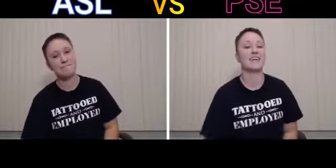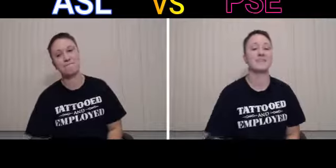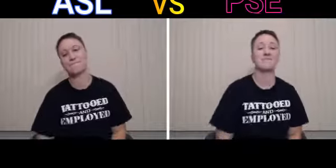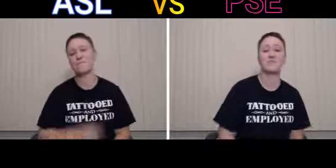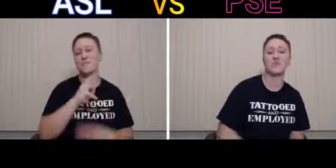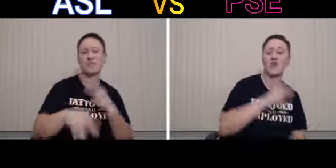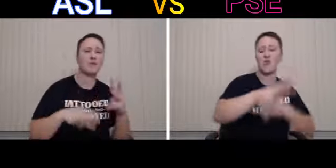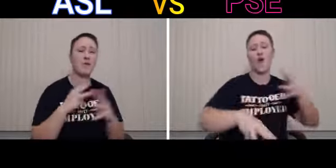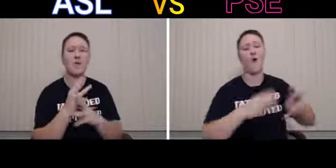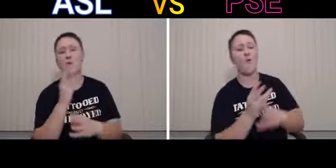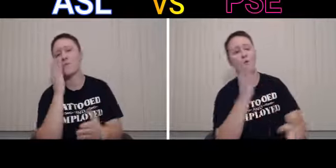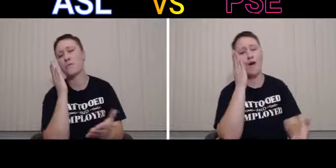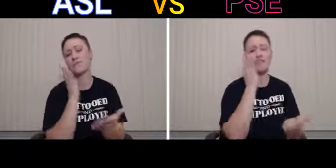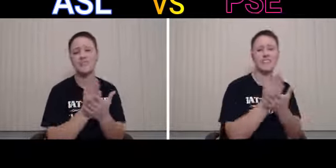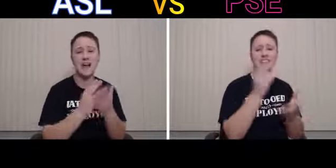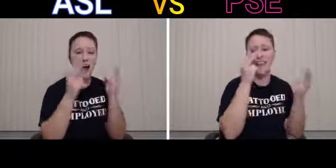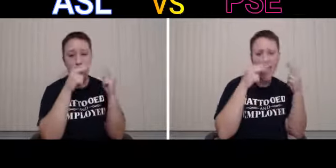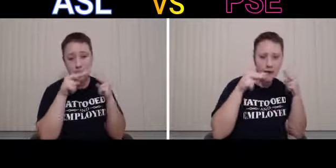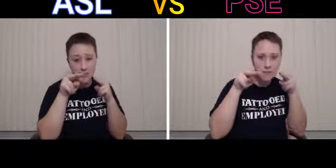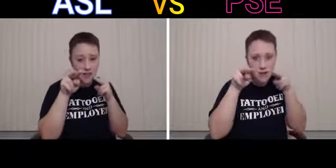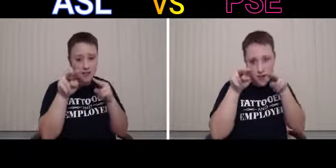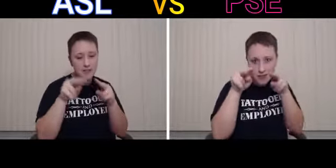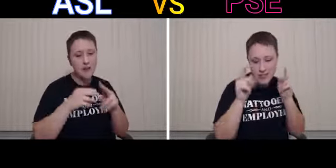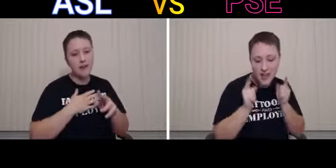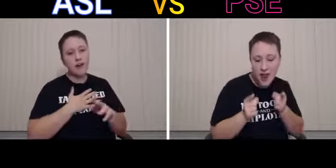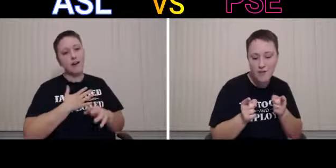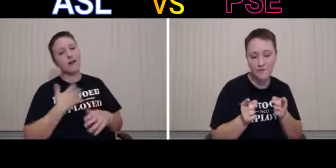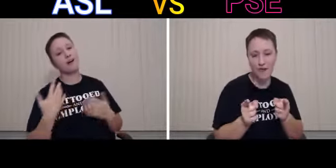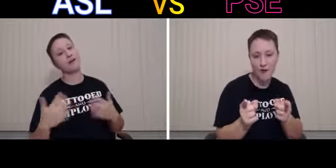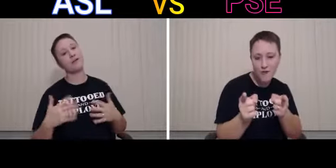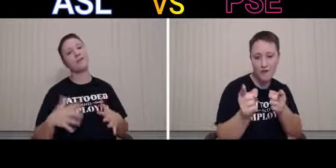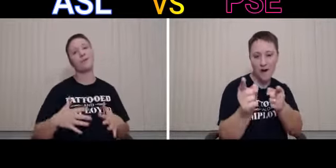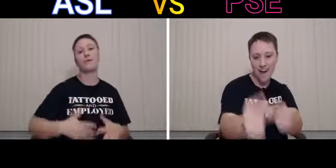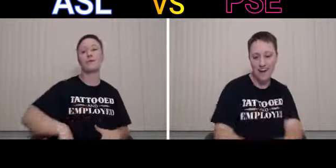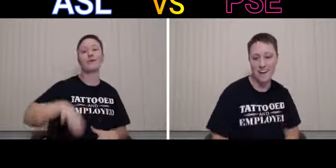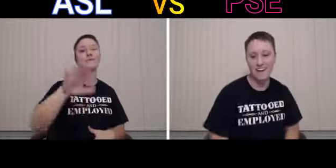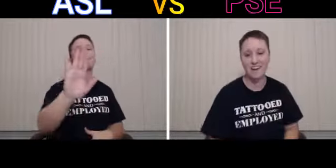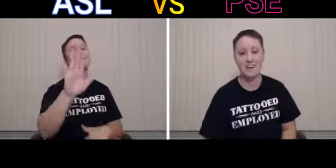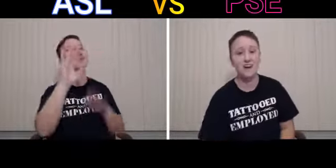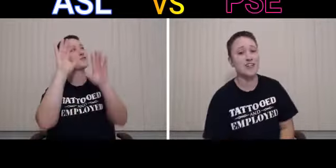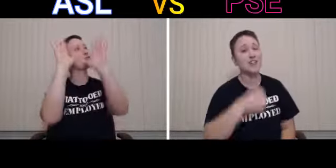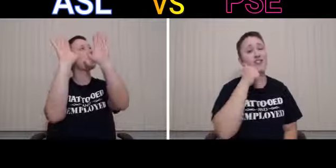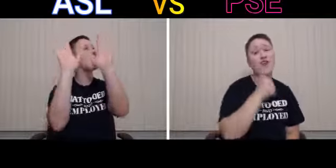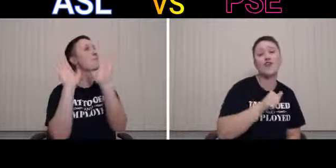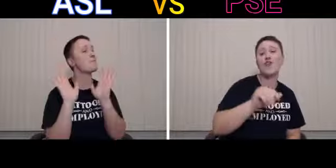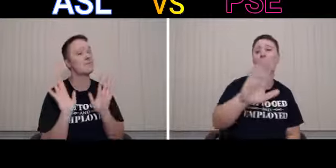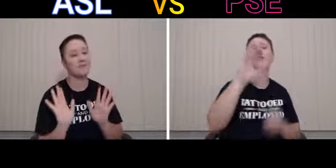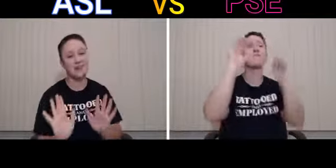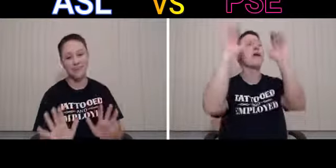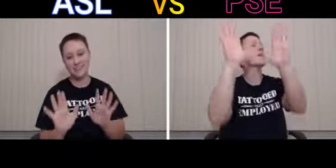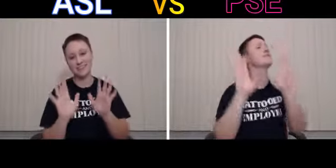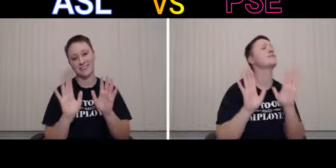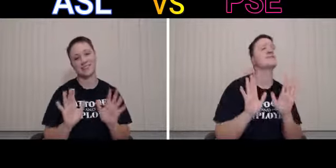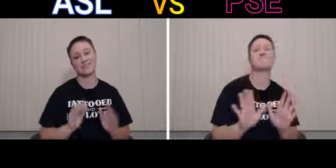The whole world stops and stares for a while Cause girl, you're amazing